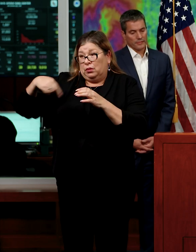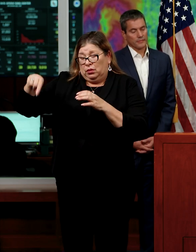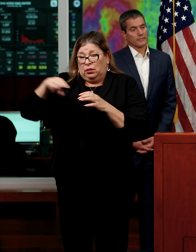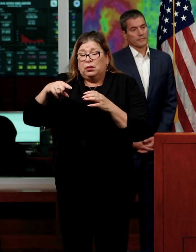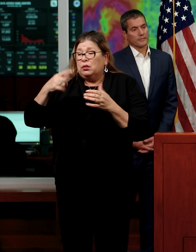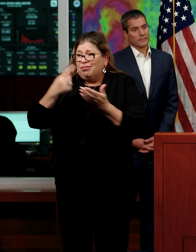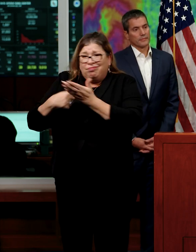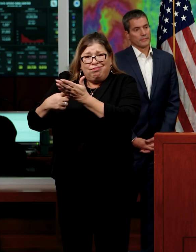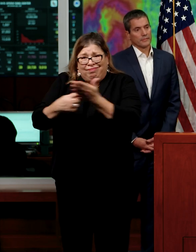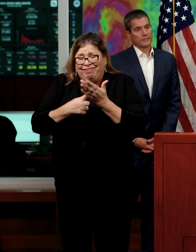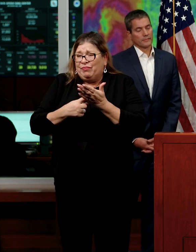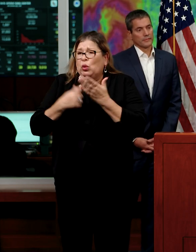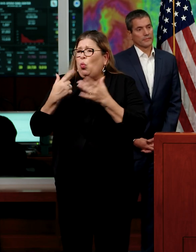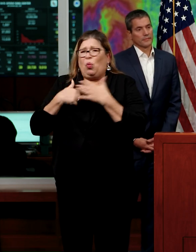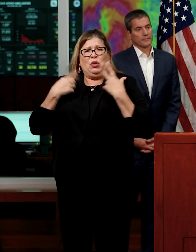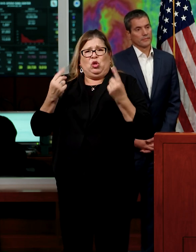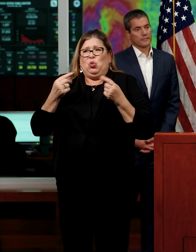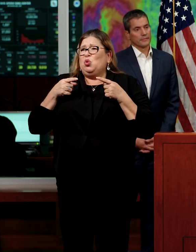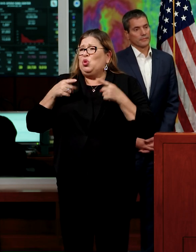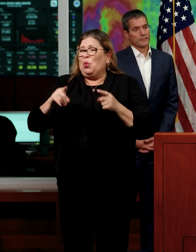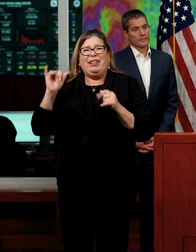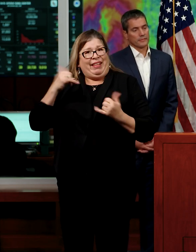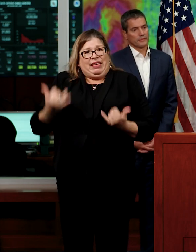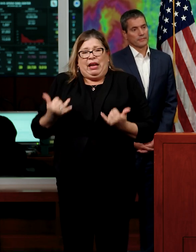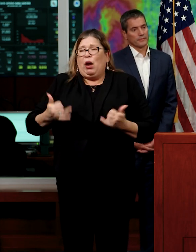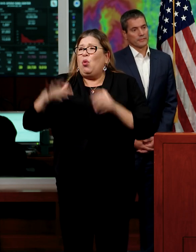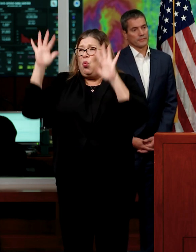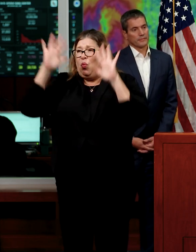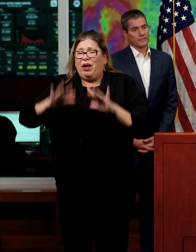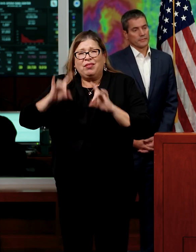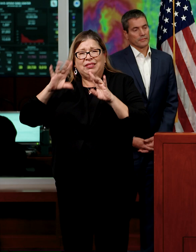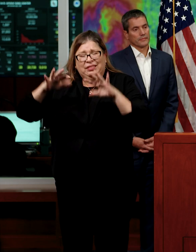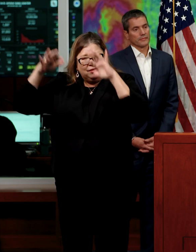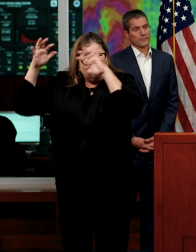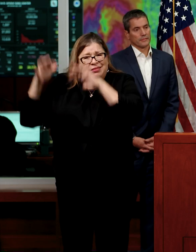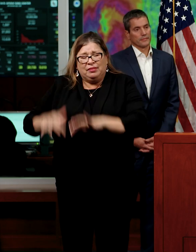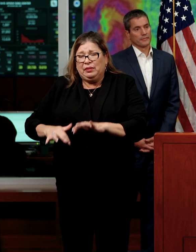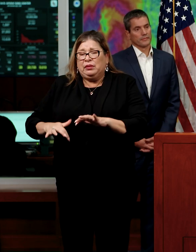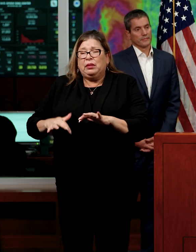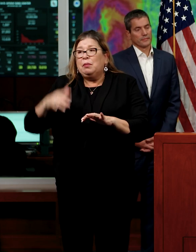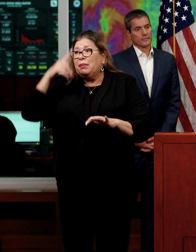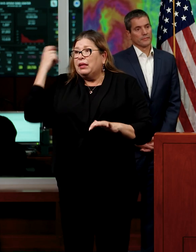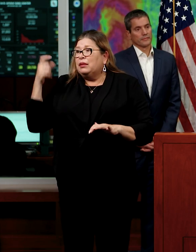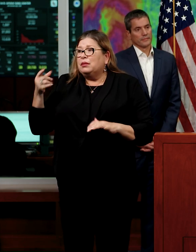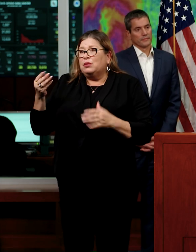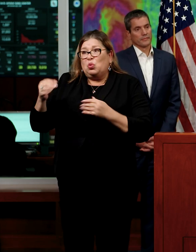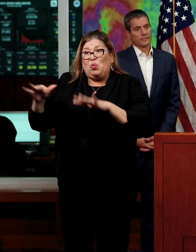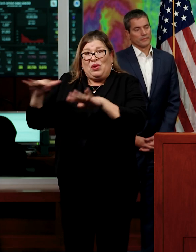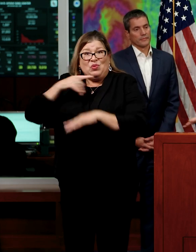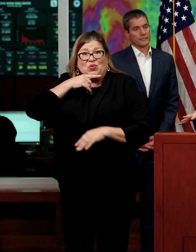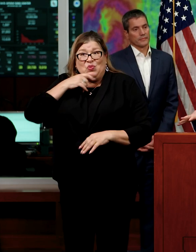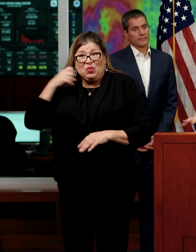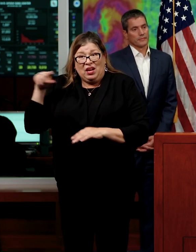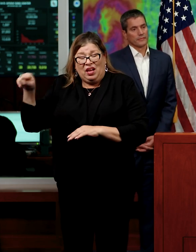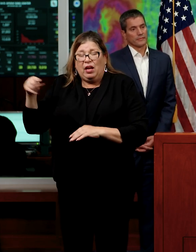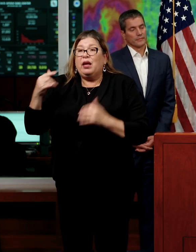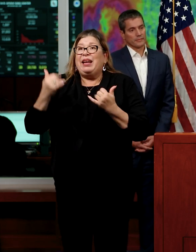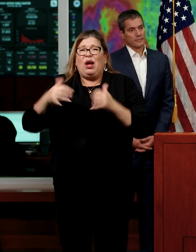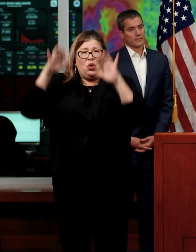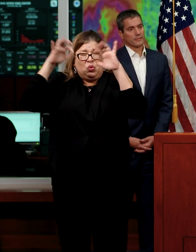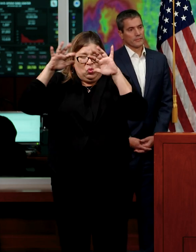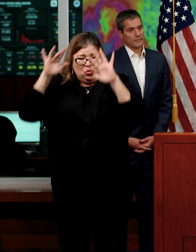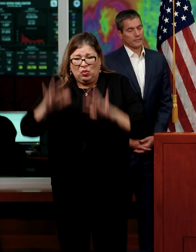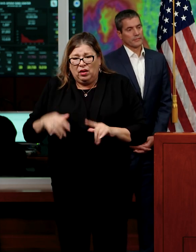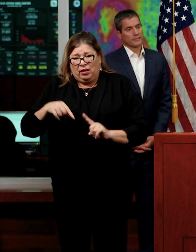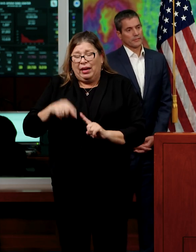event. If we do get flashy storms during the winter, especially the drought has been so brutal on some of our communities, can we move